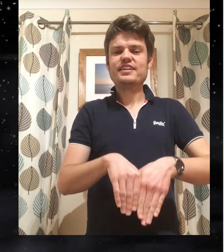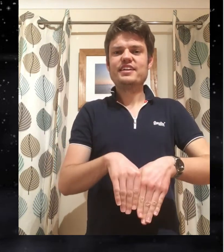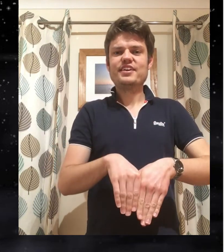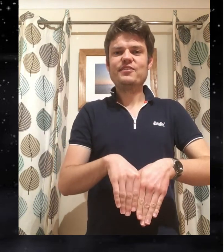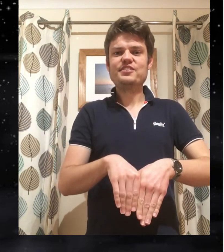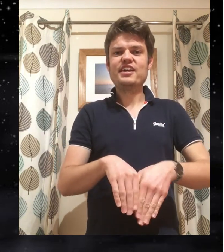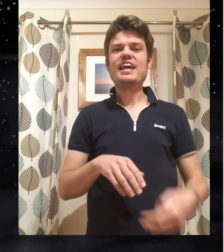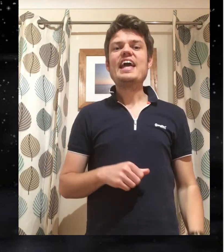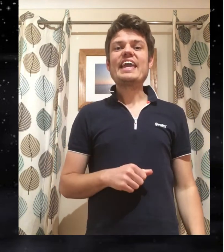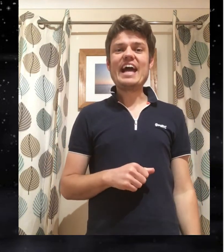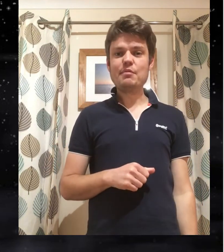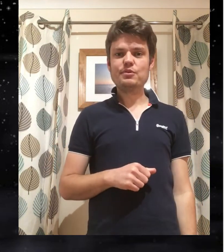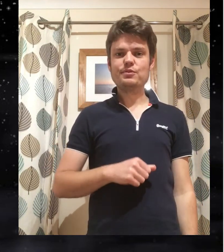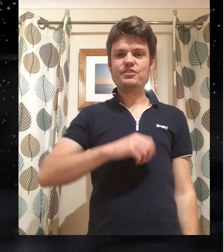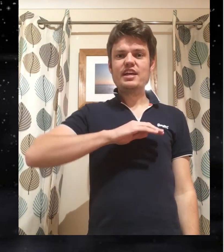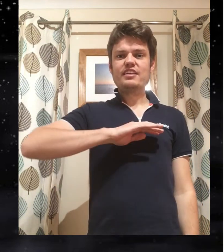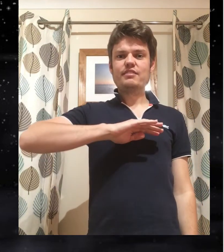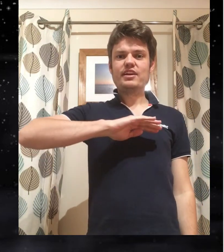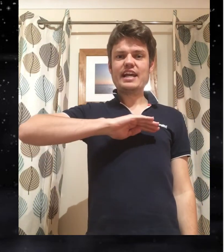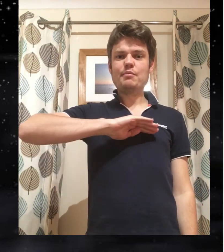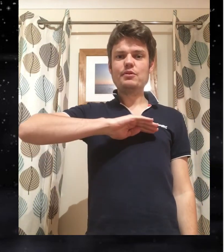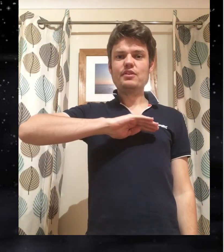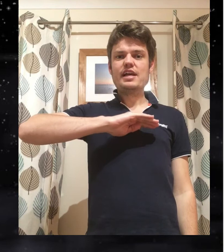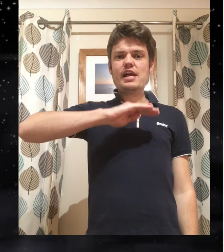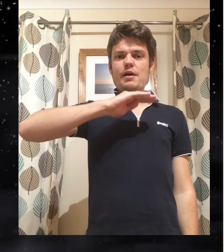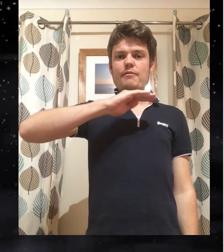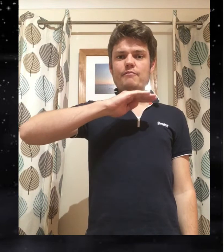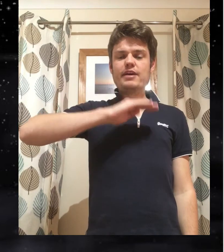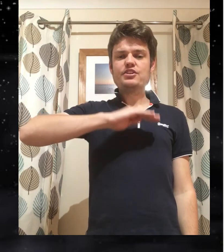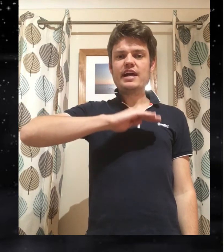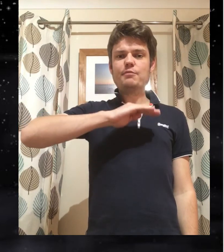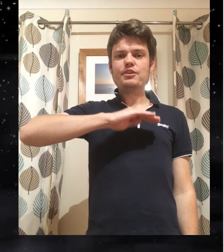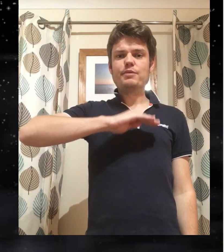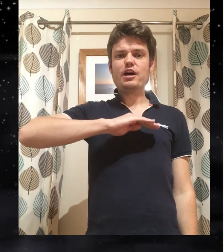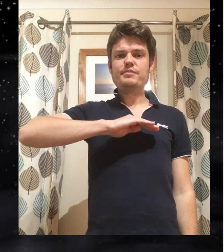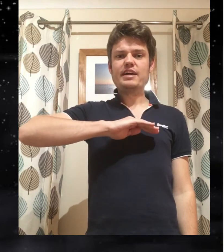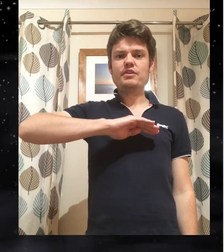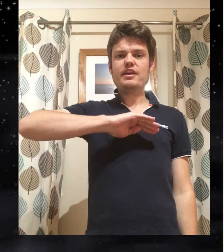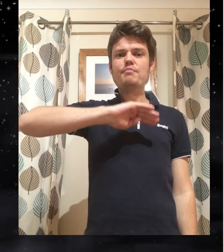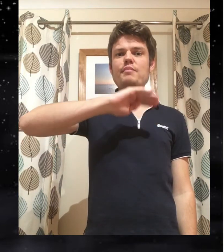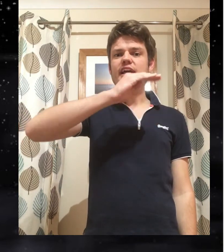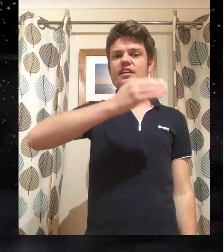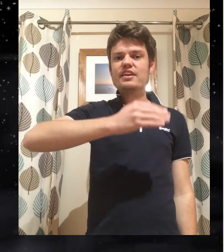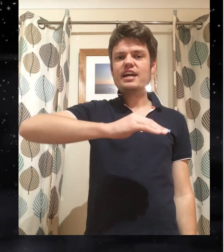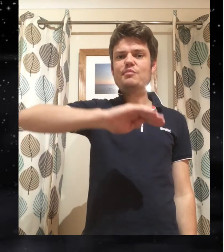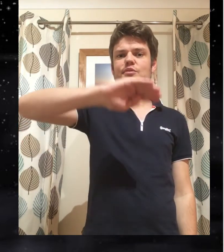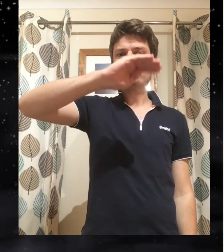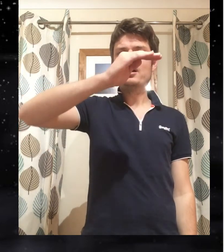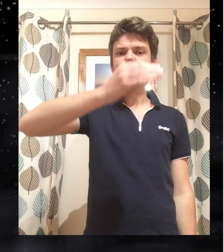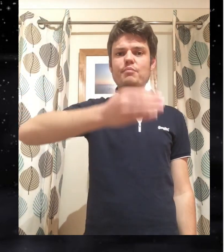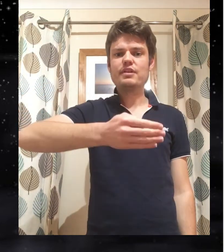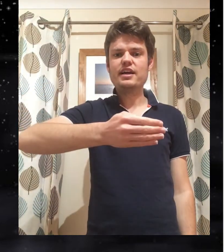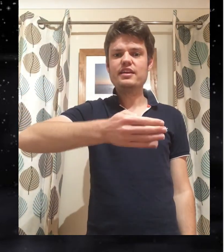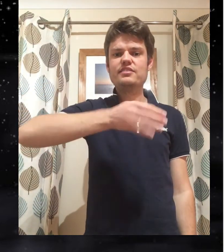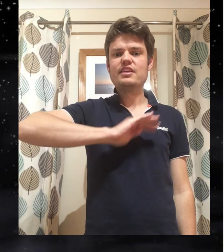well done camels so for a camel face your hand with your palm some you camels